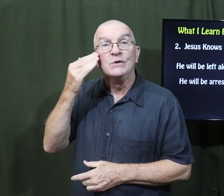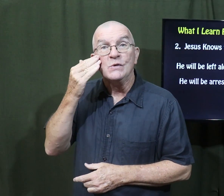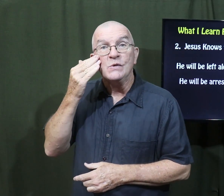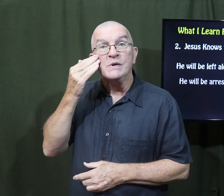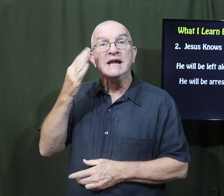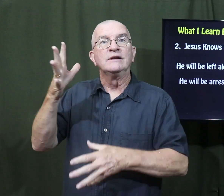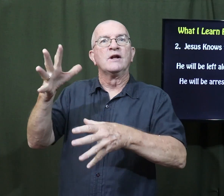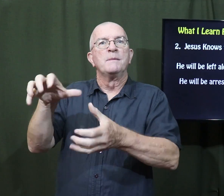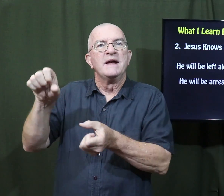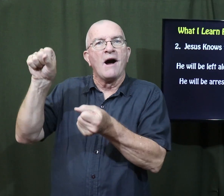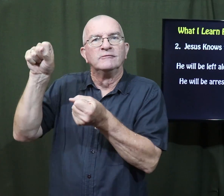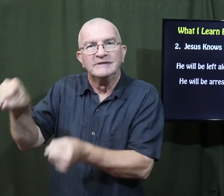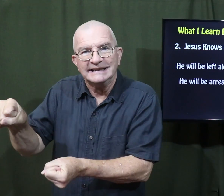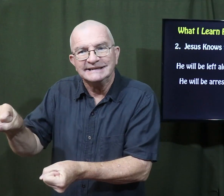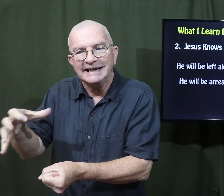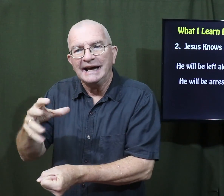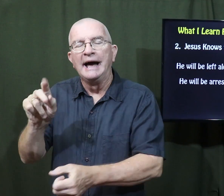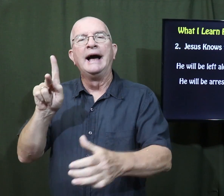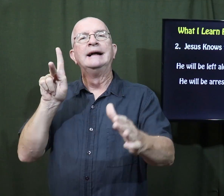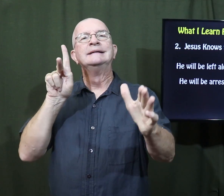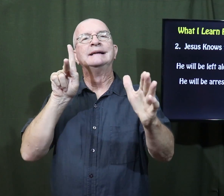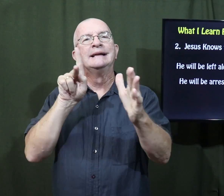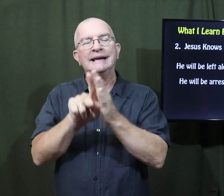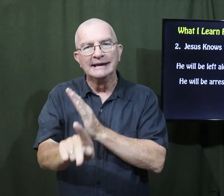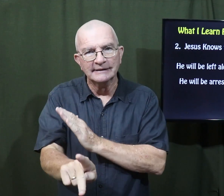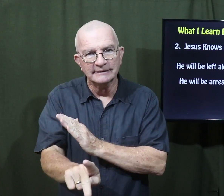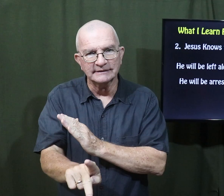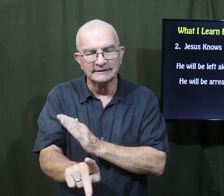He knew that he was going to be arrested and killed.